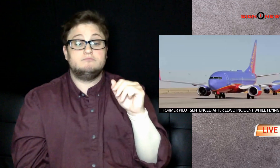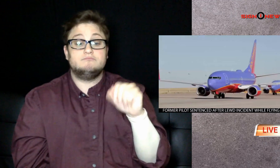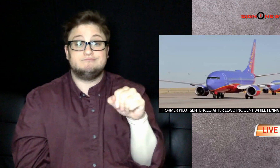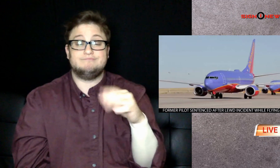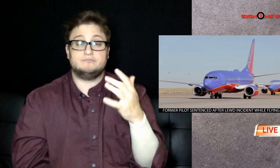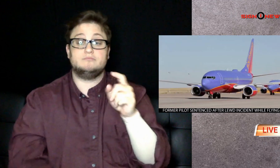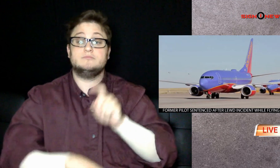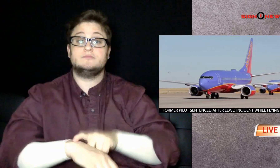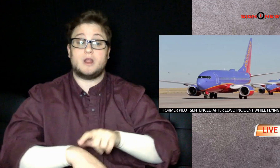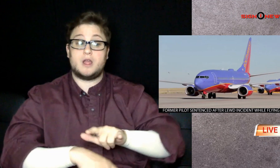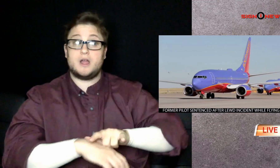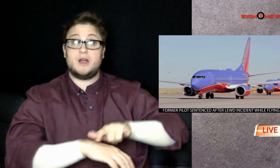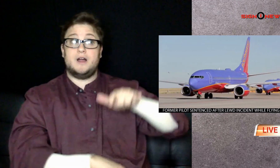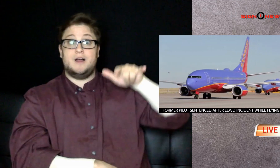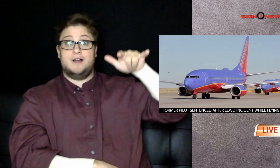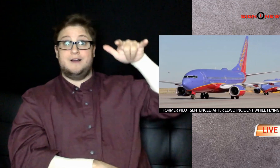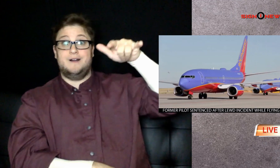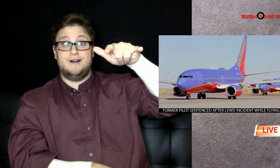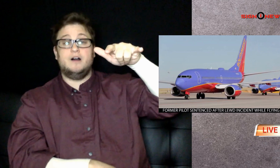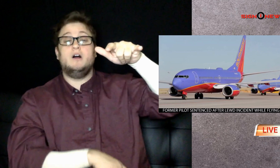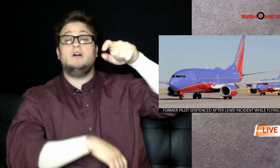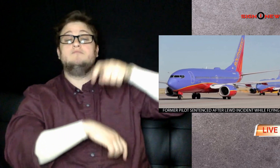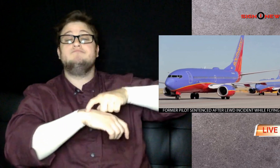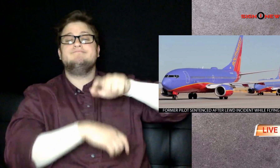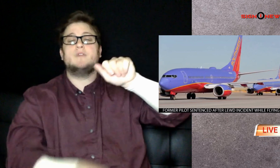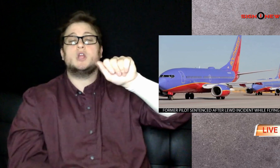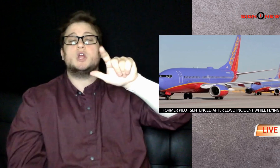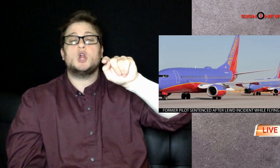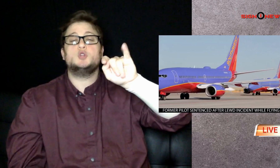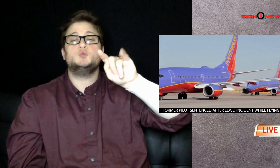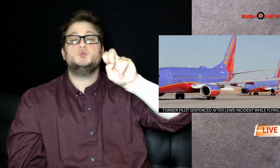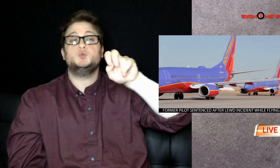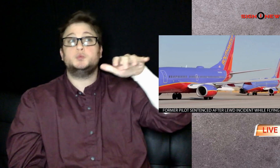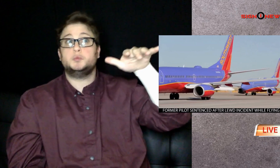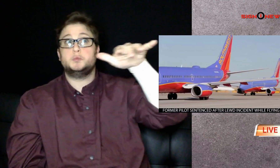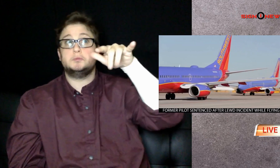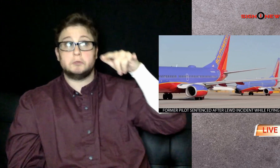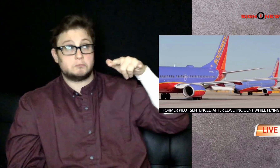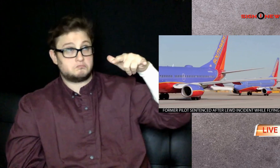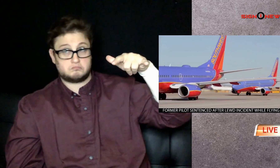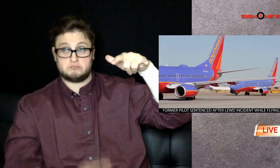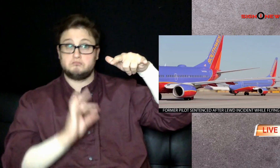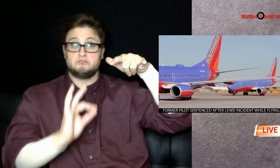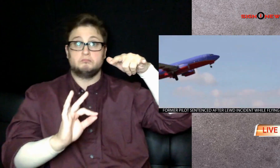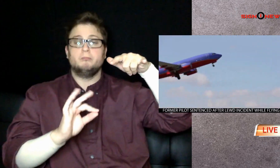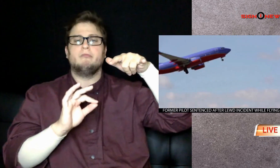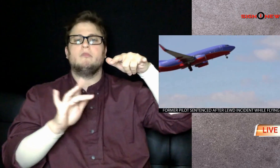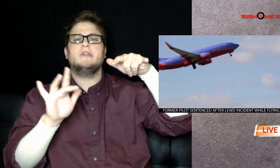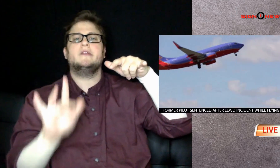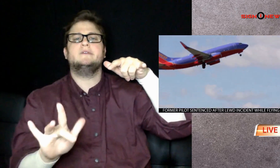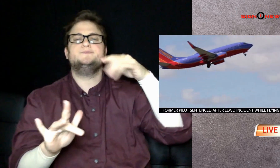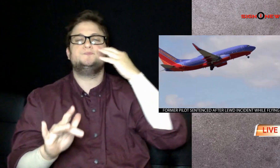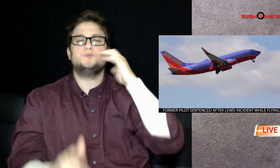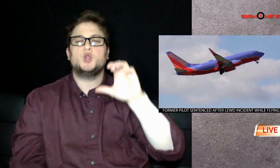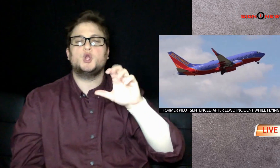According to a release from the U.S. Attorney's Office for the District of Maryland, Hawk admitted that